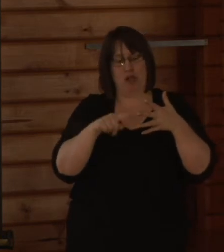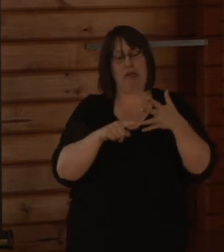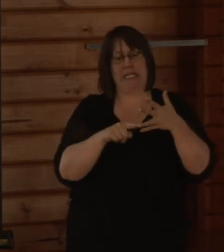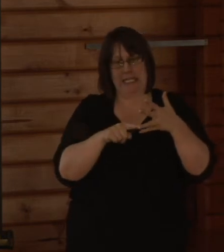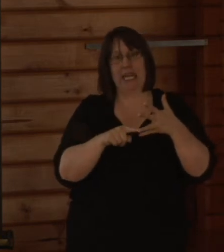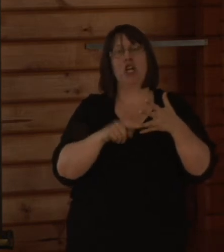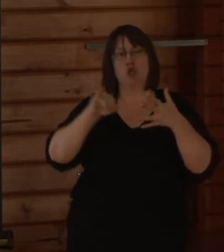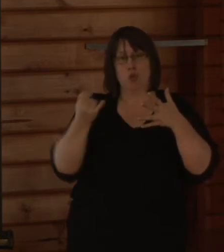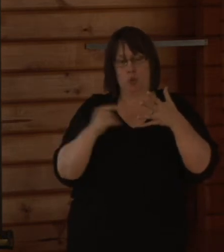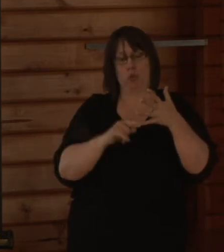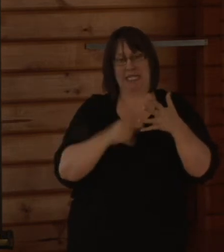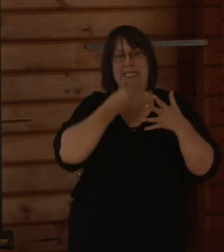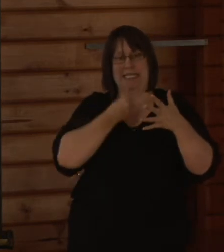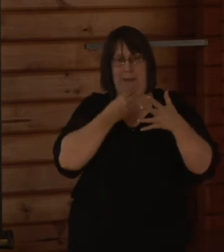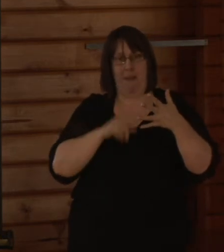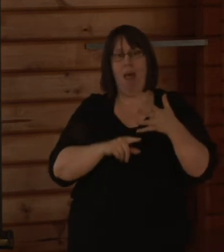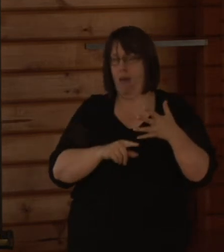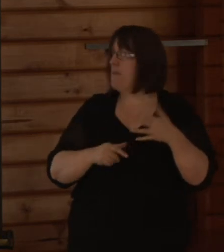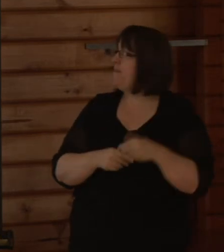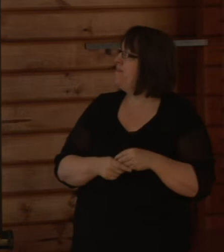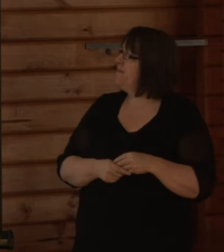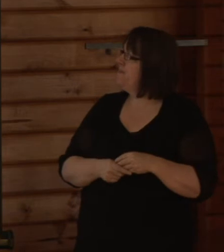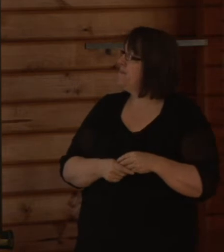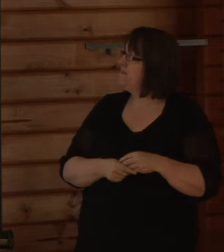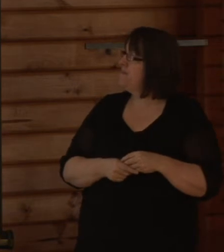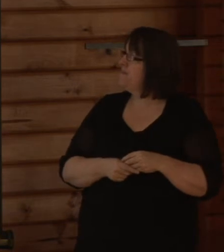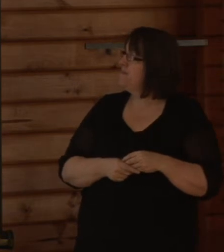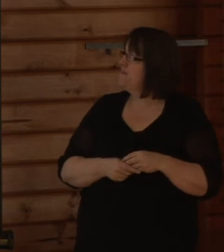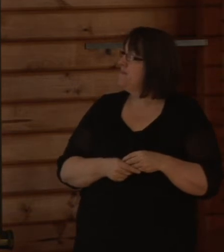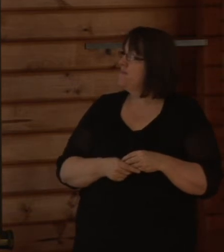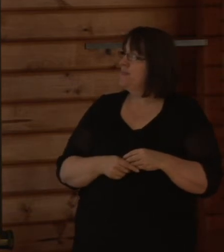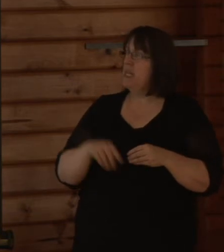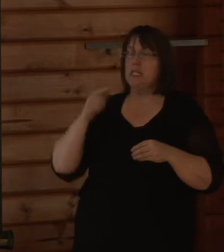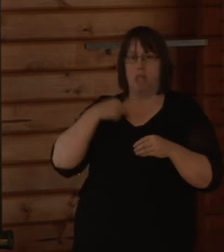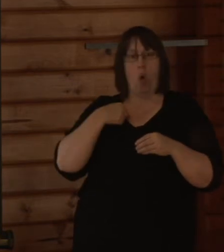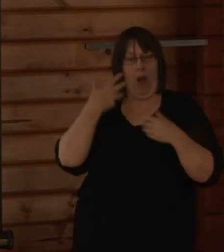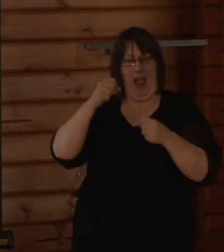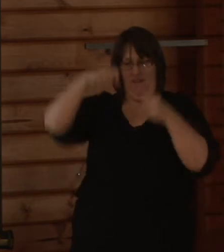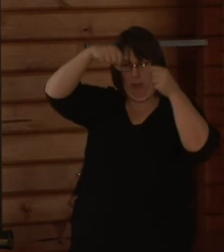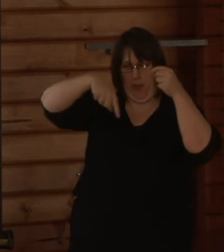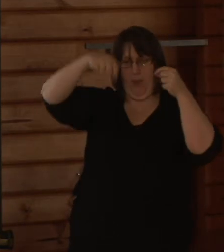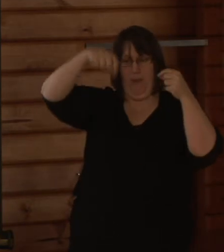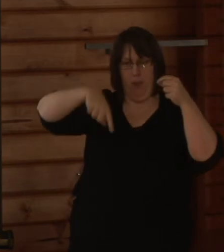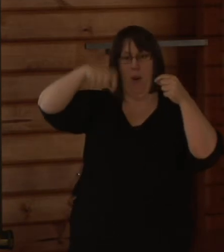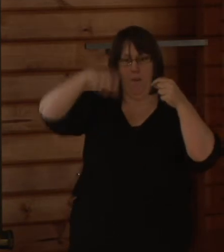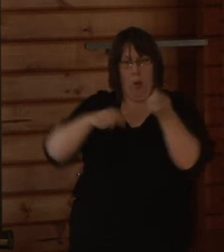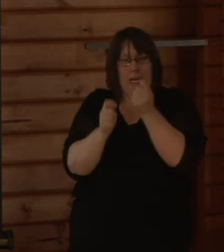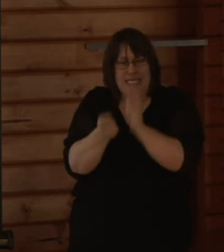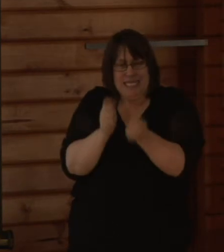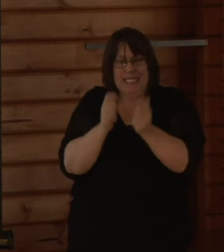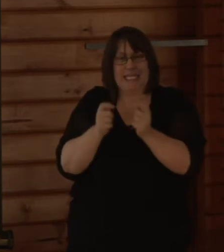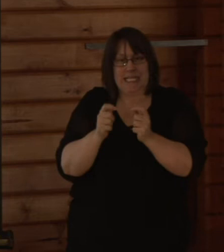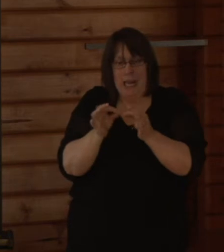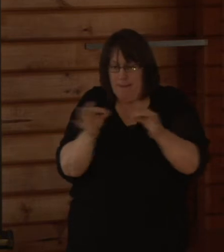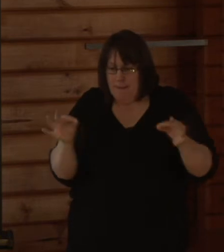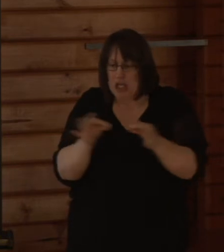our flood modelling, we use the surveys at each of these points and times before the earthquake and then after each of the